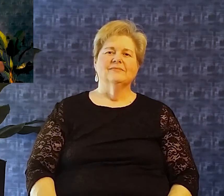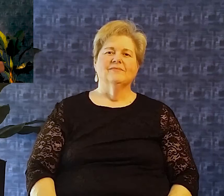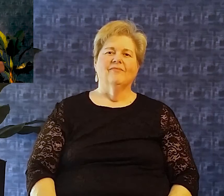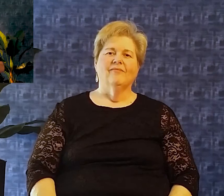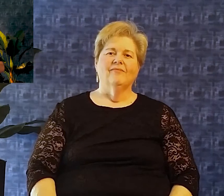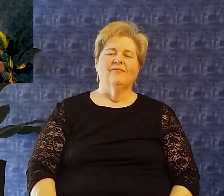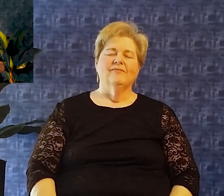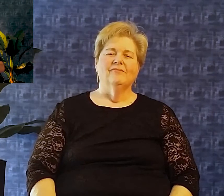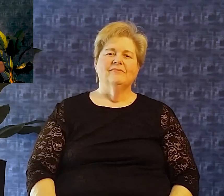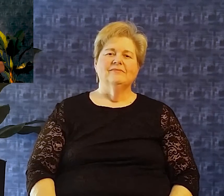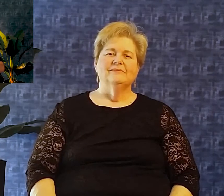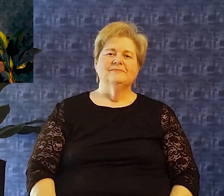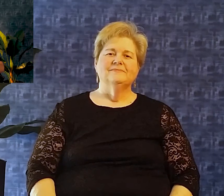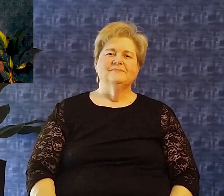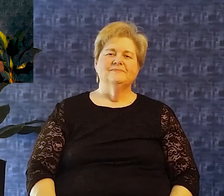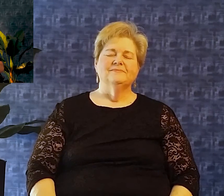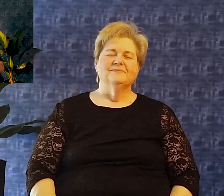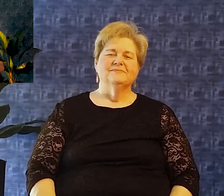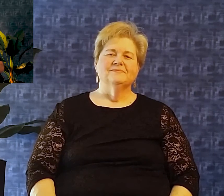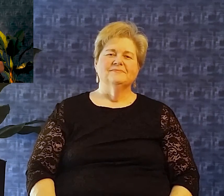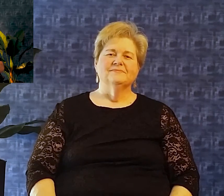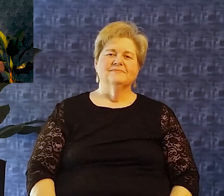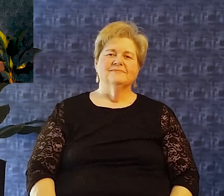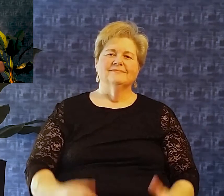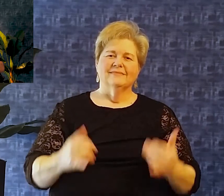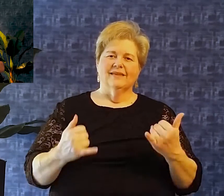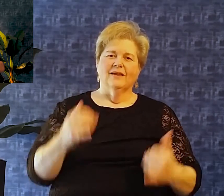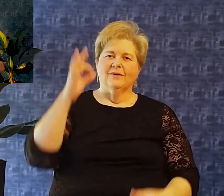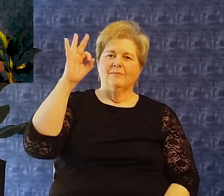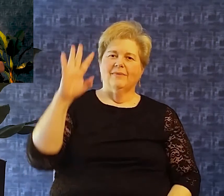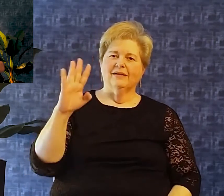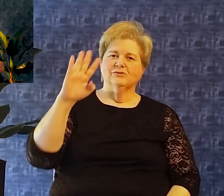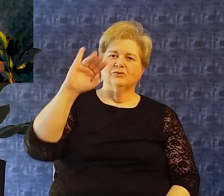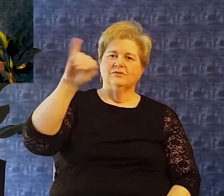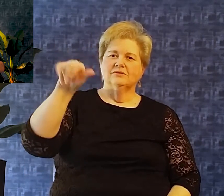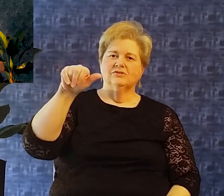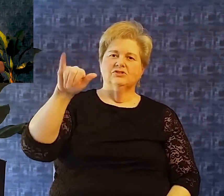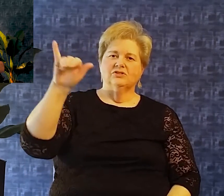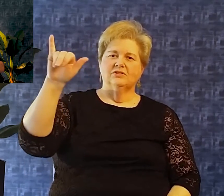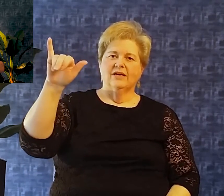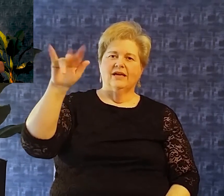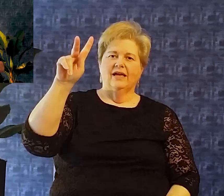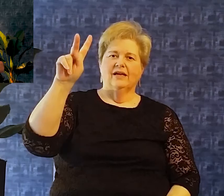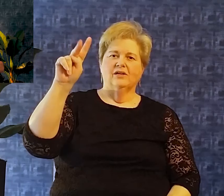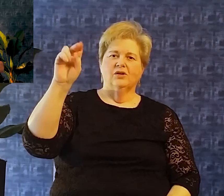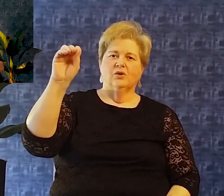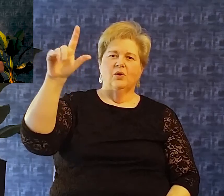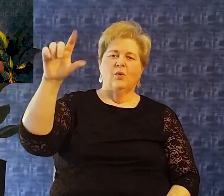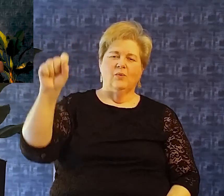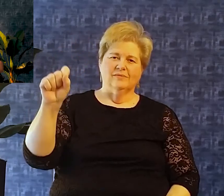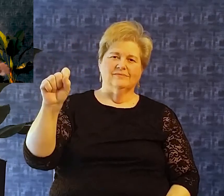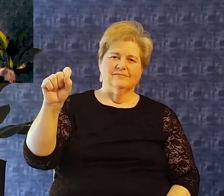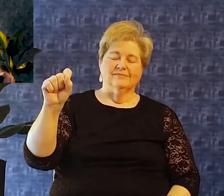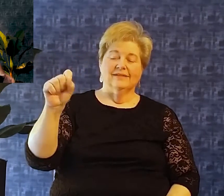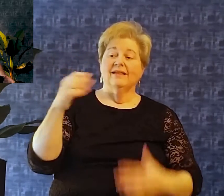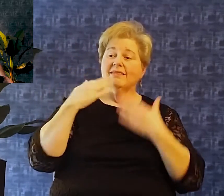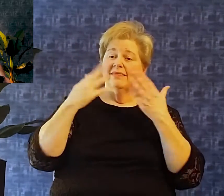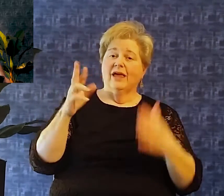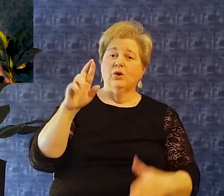Thank you, Rachel. We appreciate your ministering to us this morning. What a beautiful song. And we do thank the Lord for your giftedness